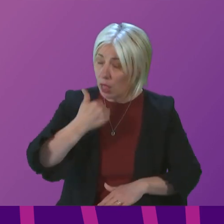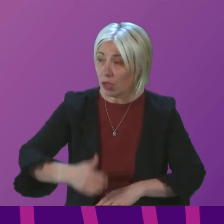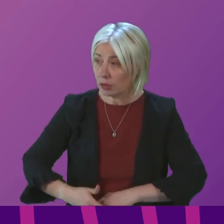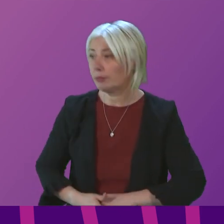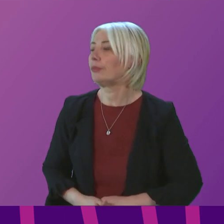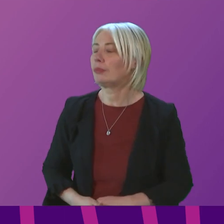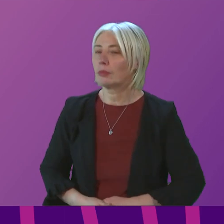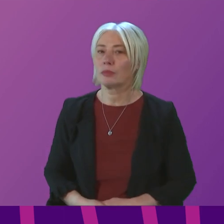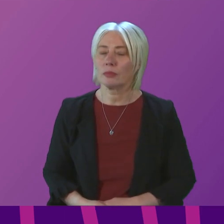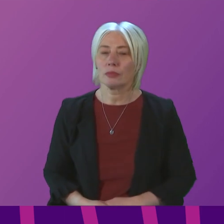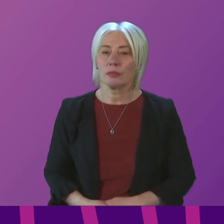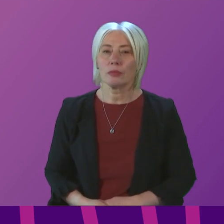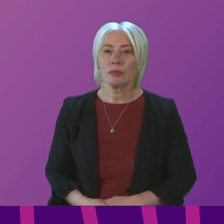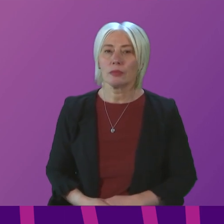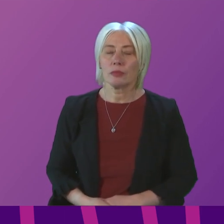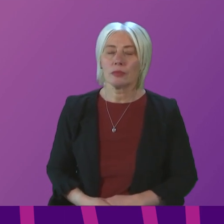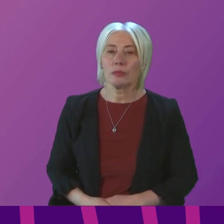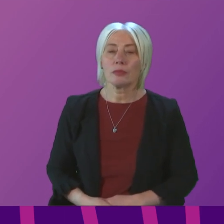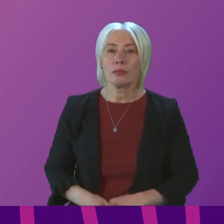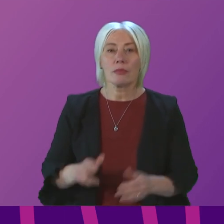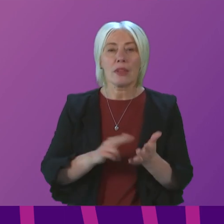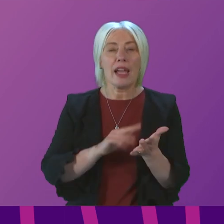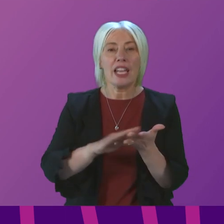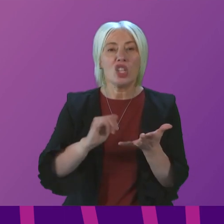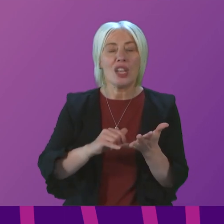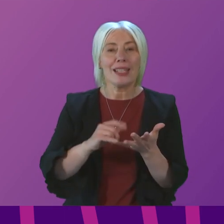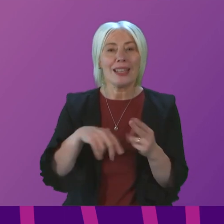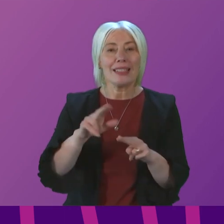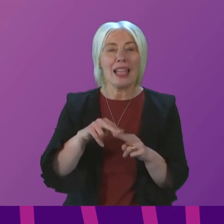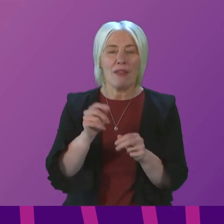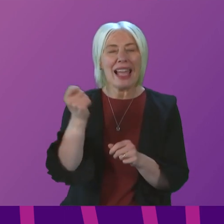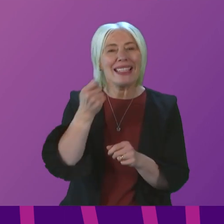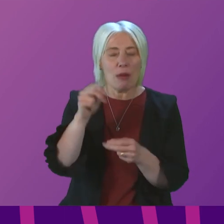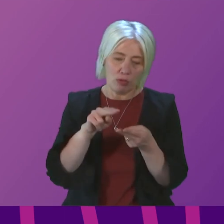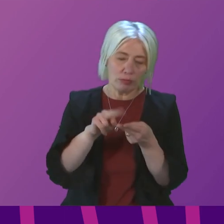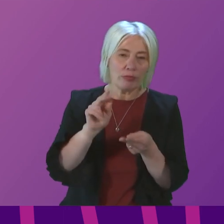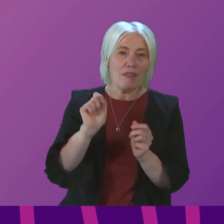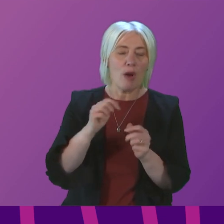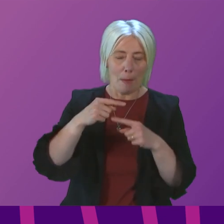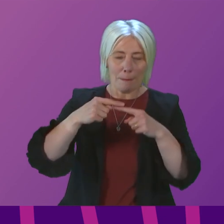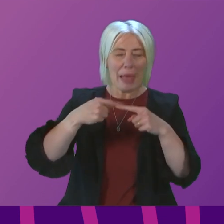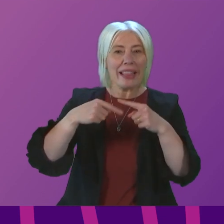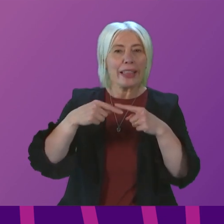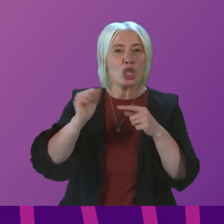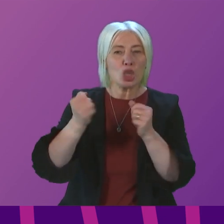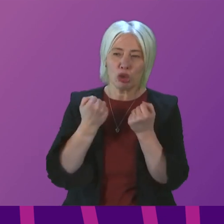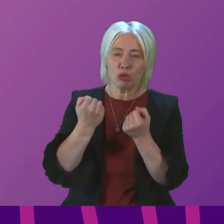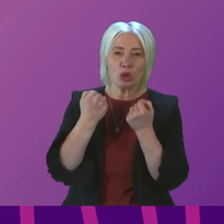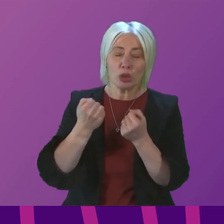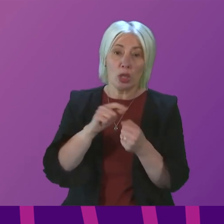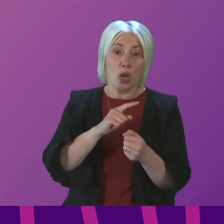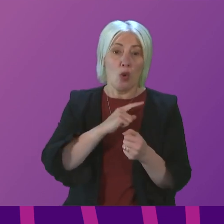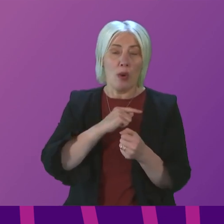Jackie Bailey. NHS staff have received a temporary increase in their mileage rate in recognition of the substantial